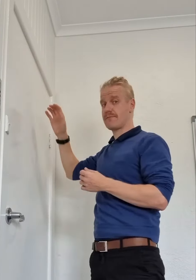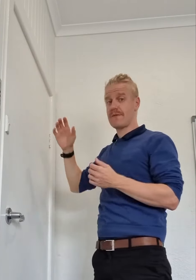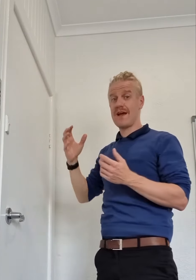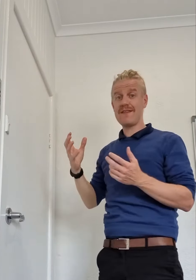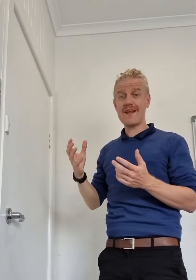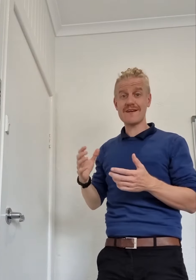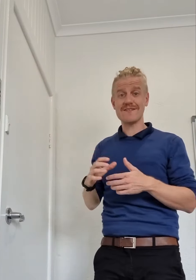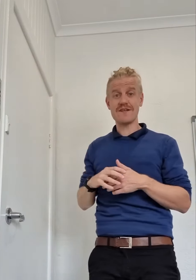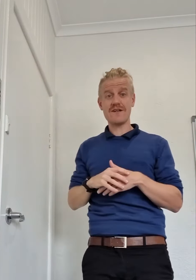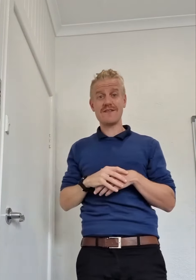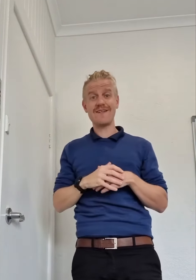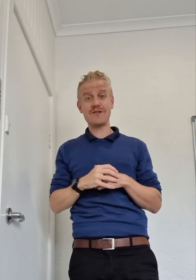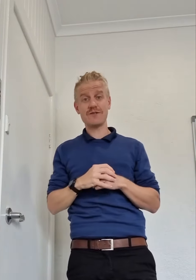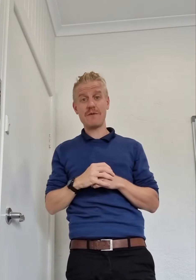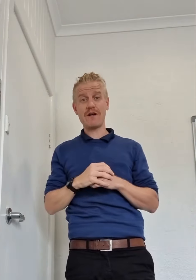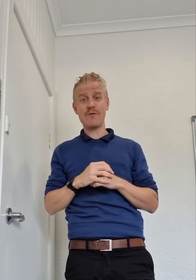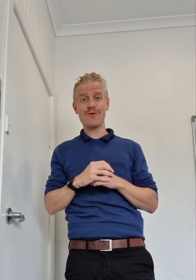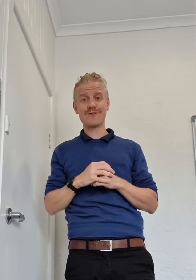And that exercise is your spotty walks.